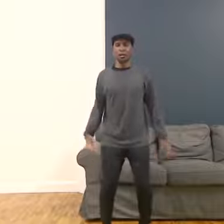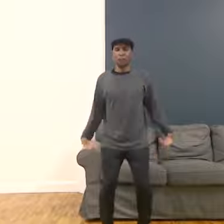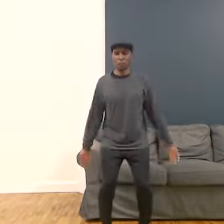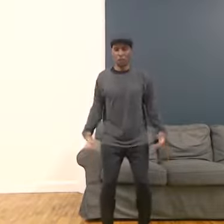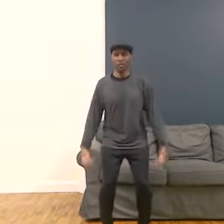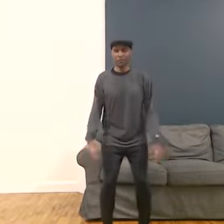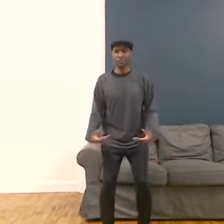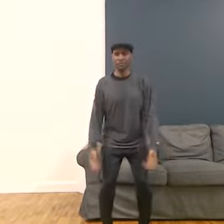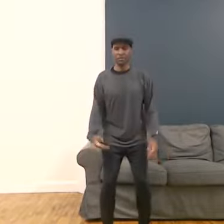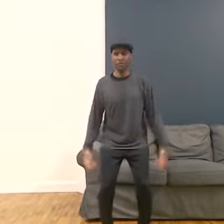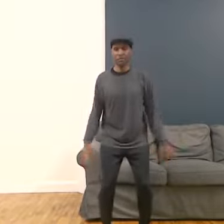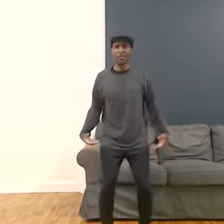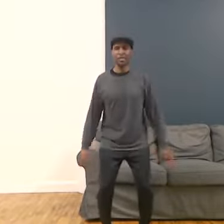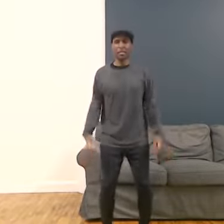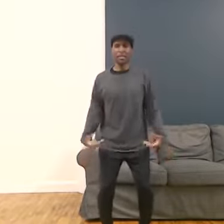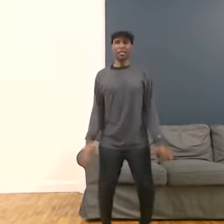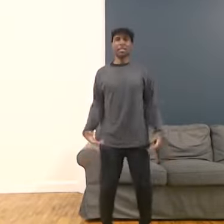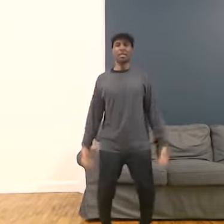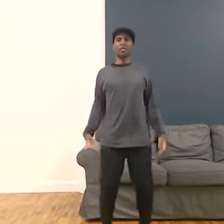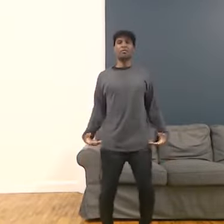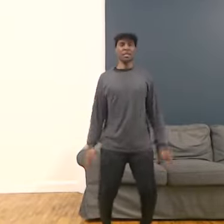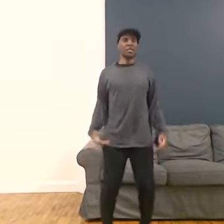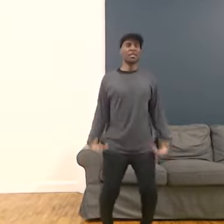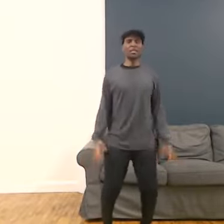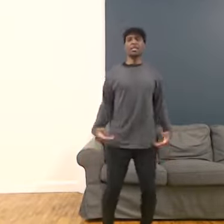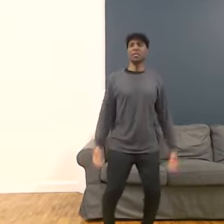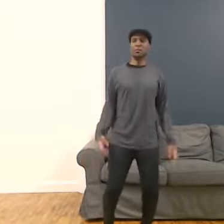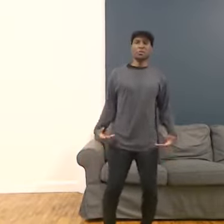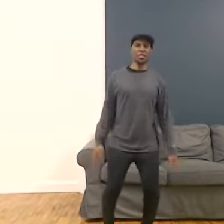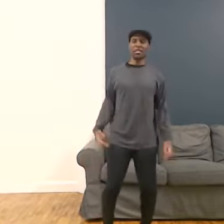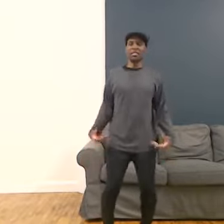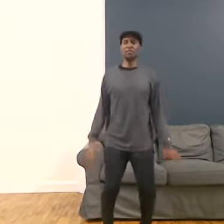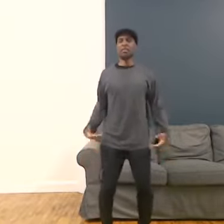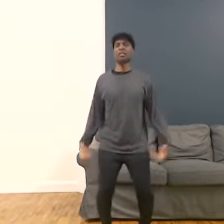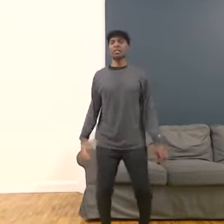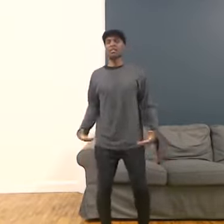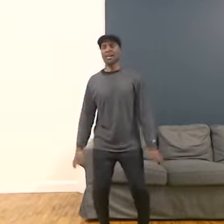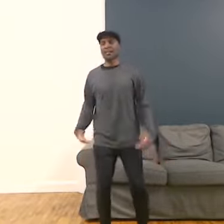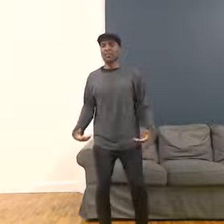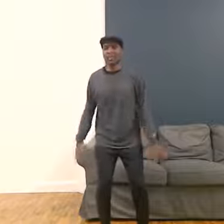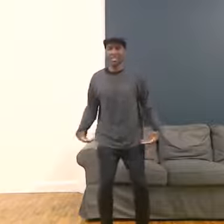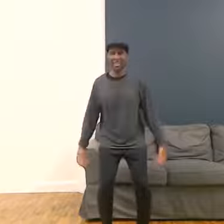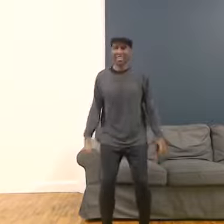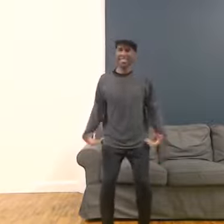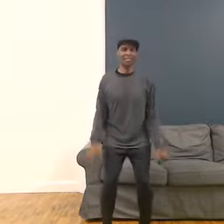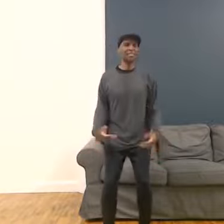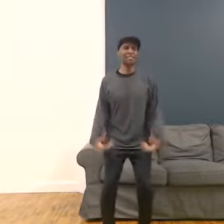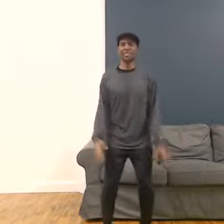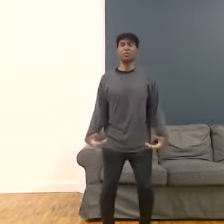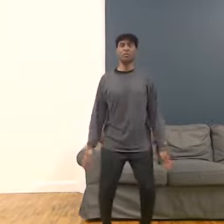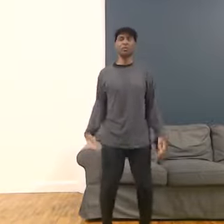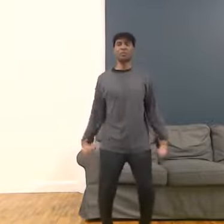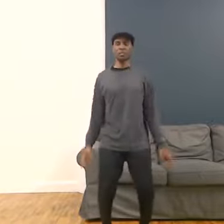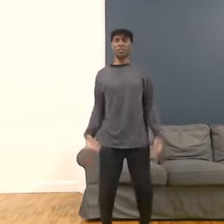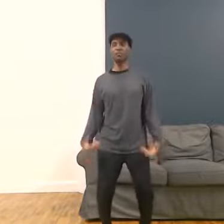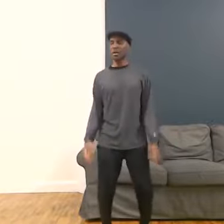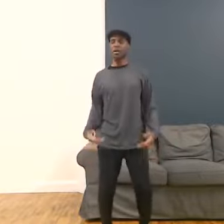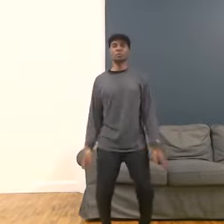I'll do three. And on the inhale, when I say inhale, we'll take a deep breath together. And on exhale, just let out what feels good to you, and